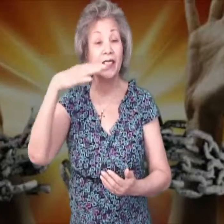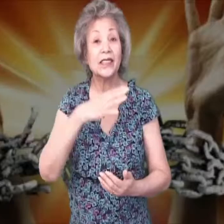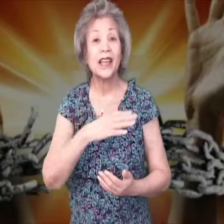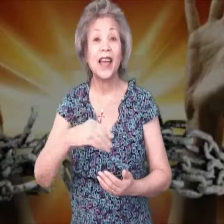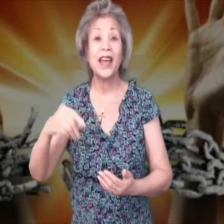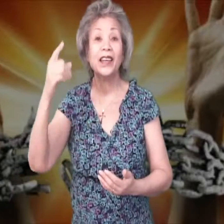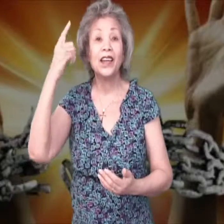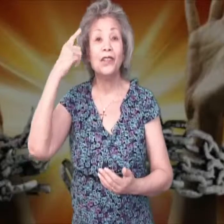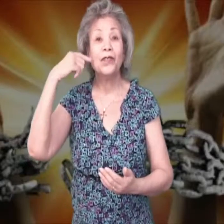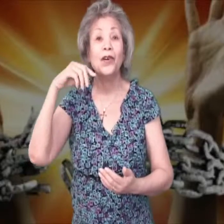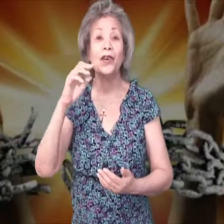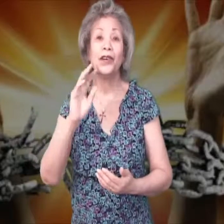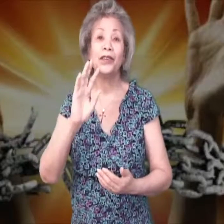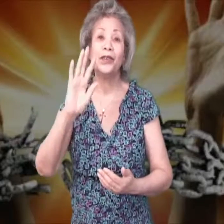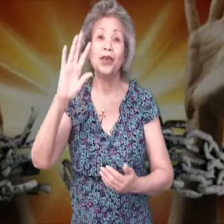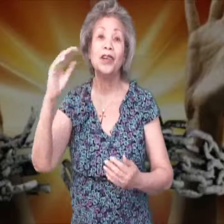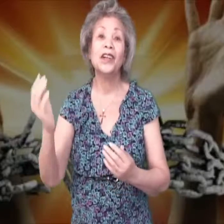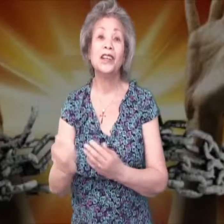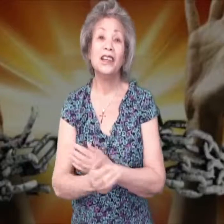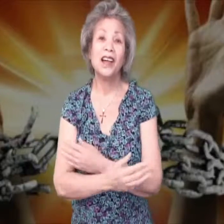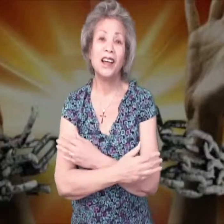and for your love.